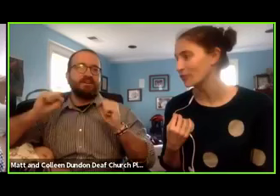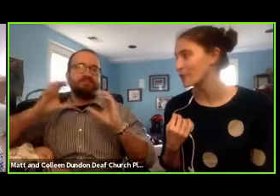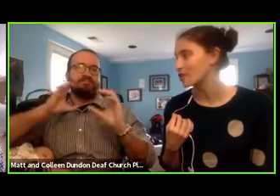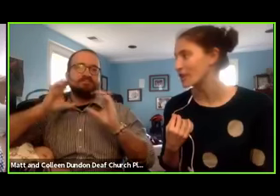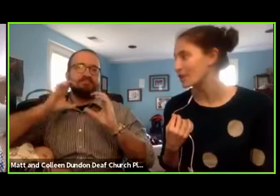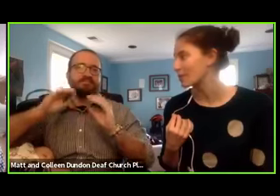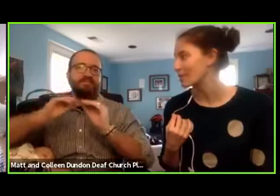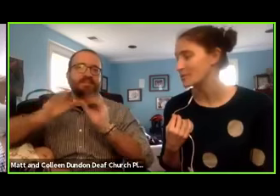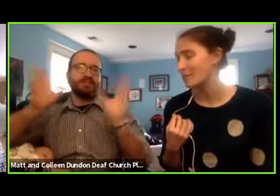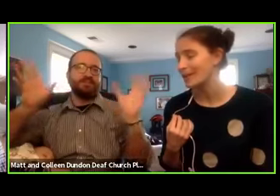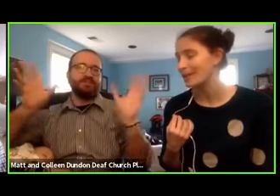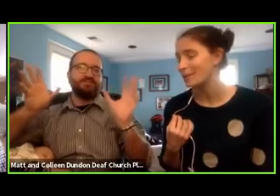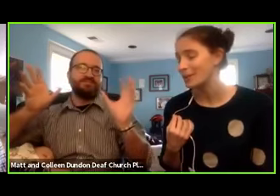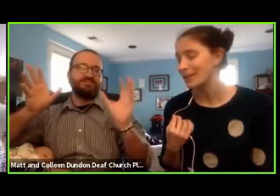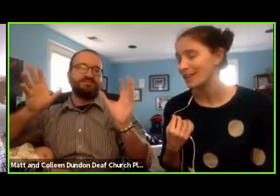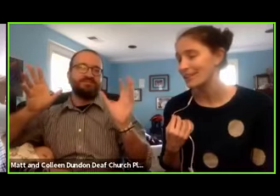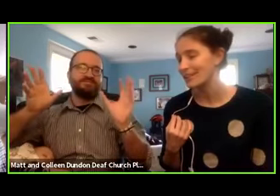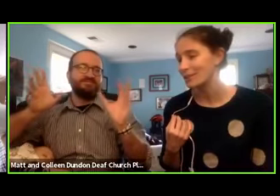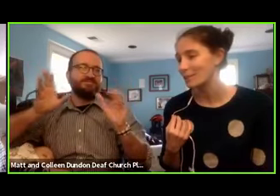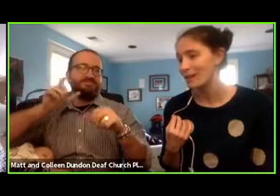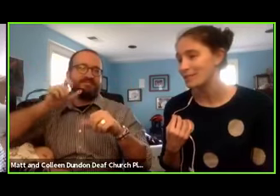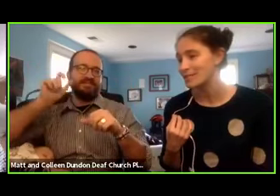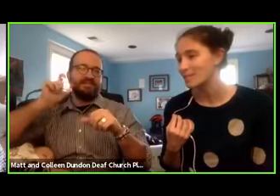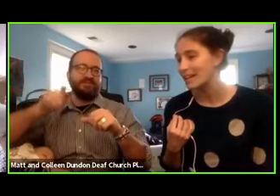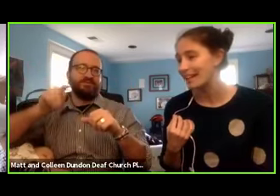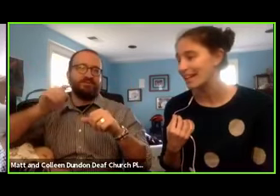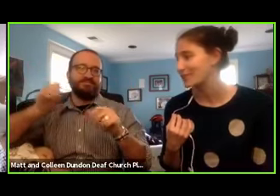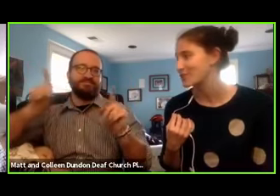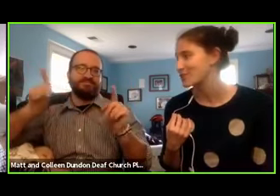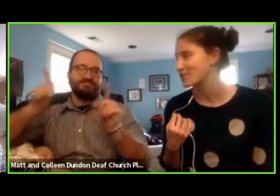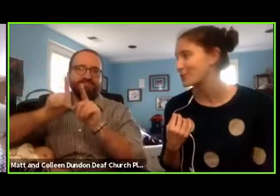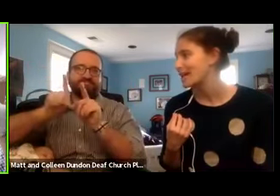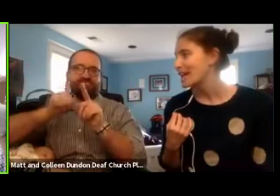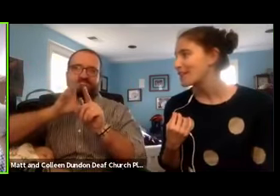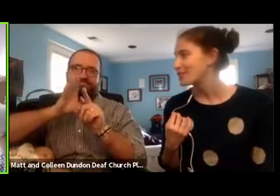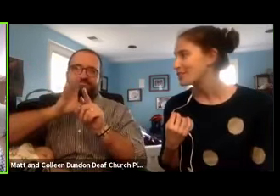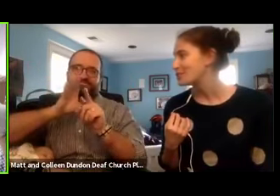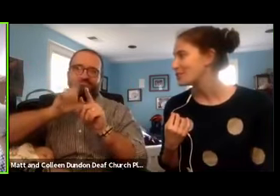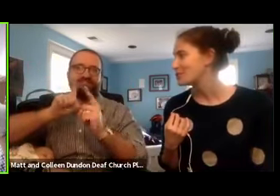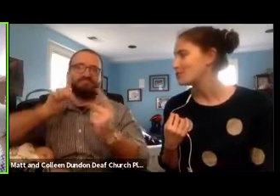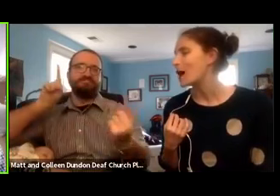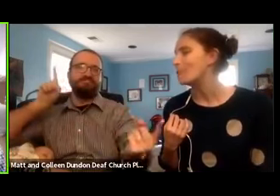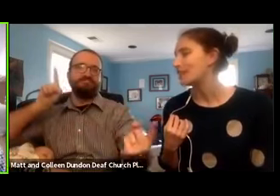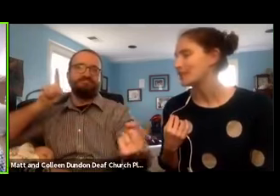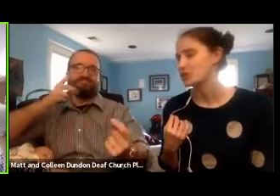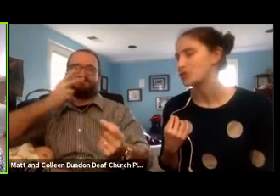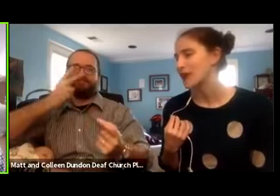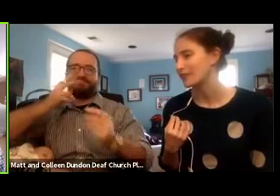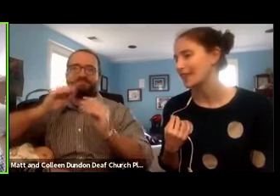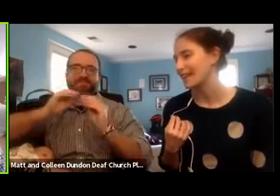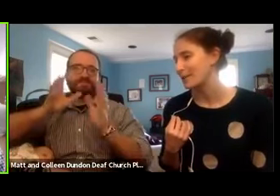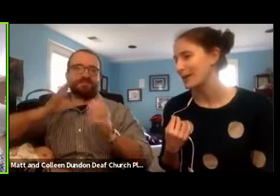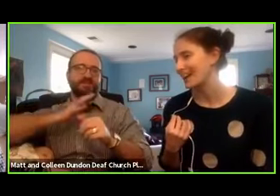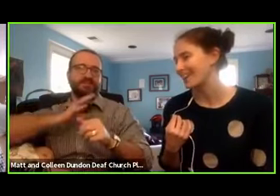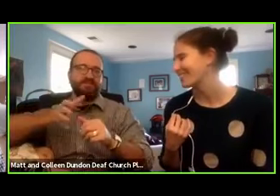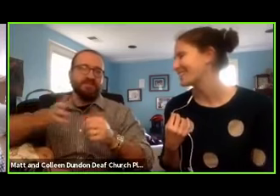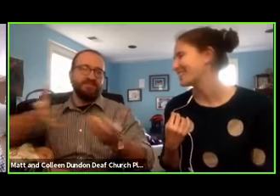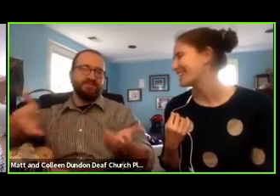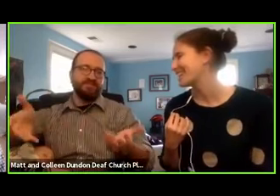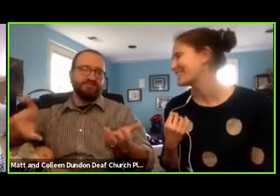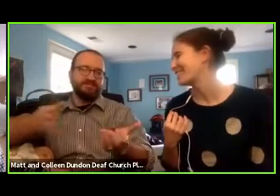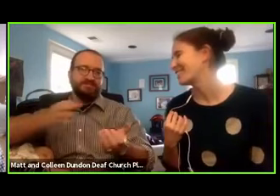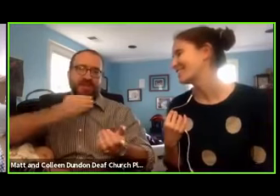stand apart from each other because we can communicate clearly without speaking. There's no droplets traveling anywhere.